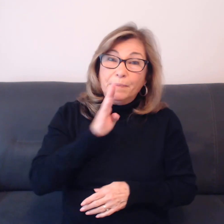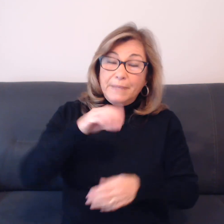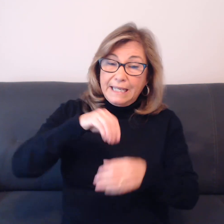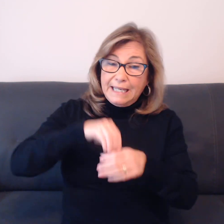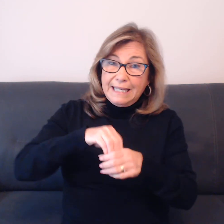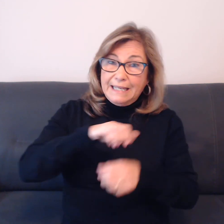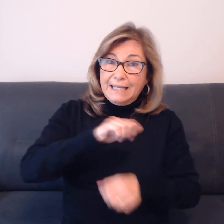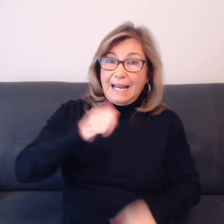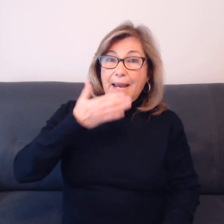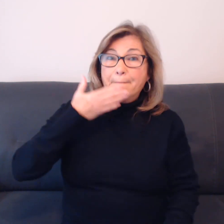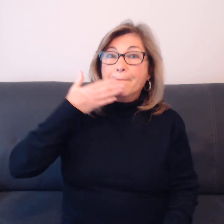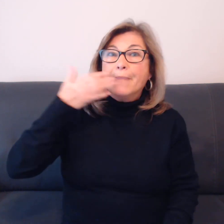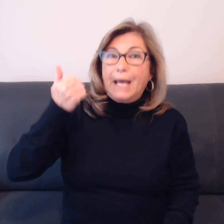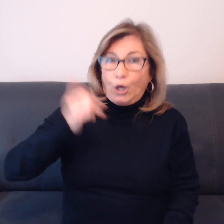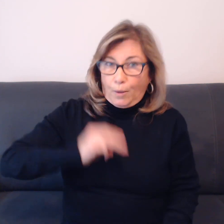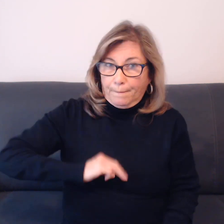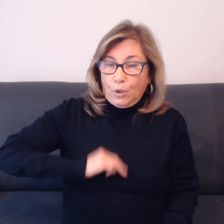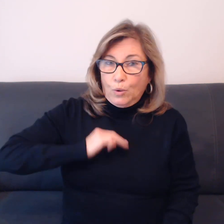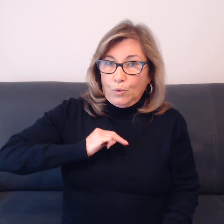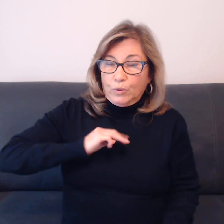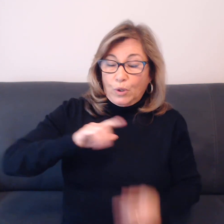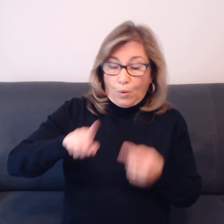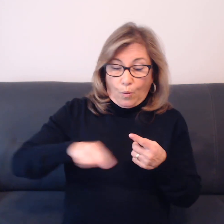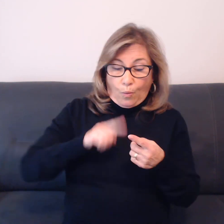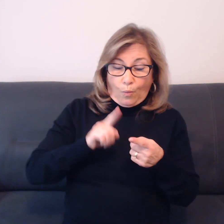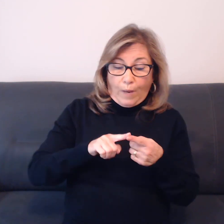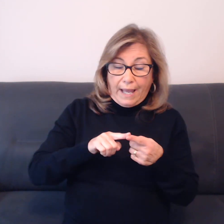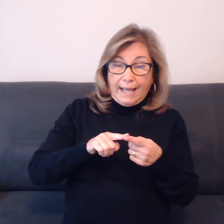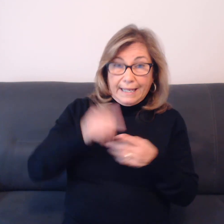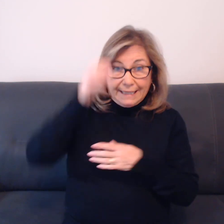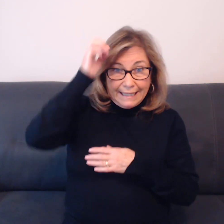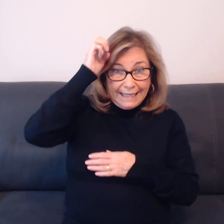when he got home from work.